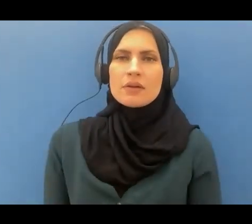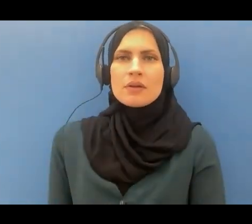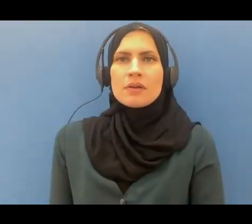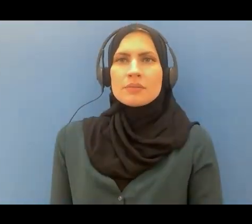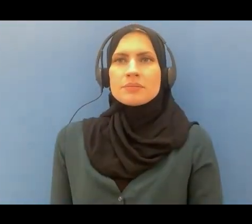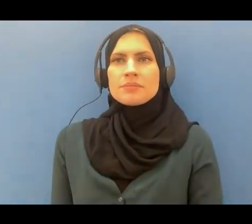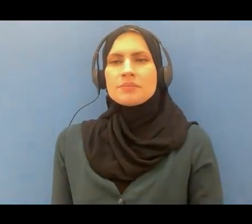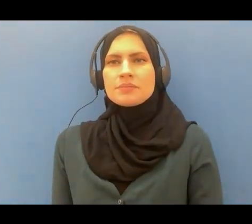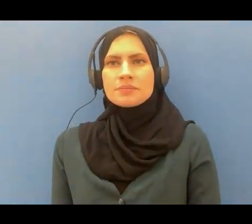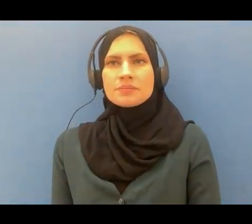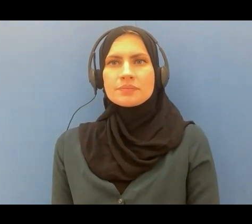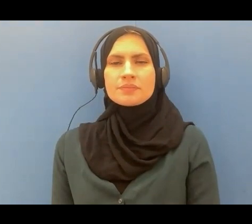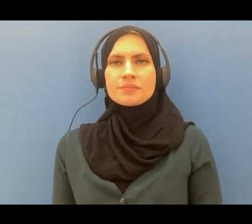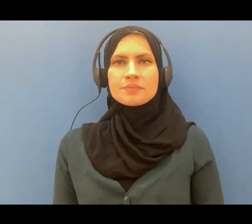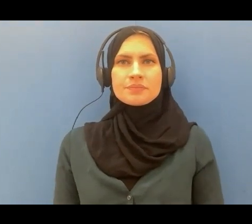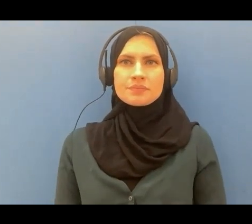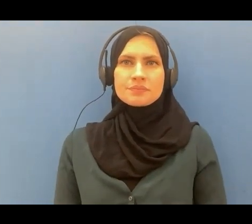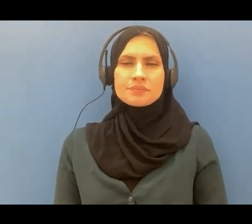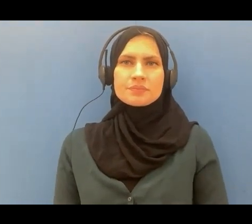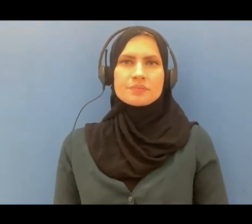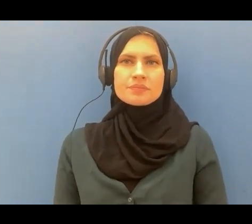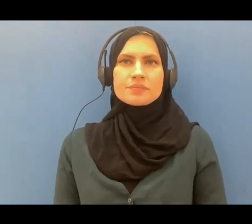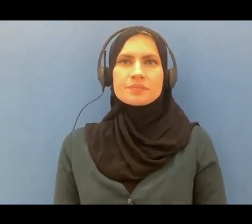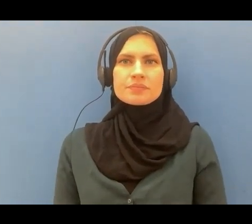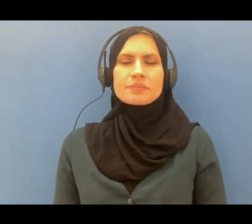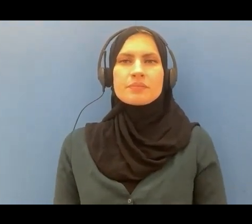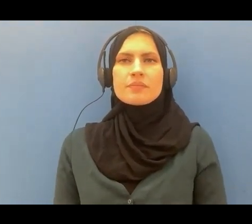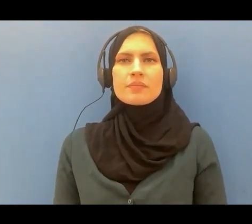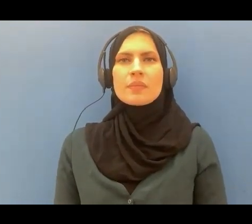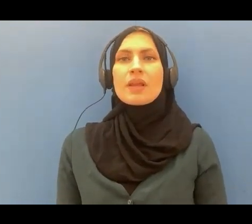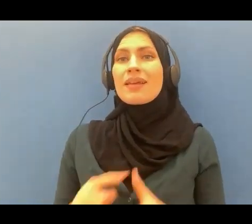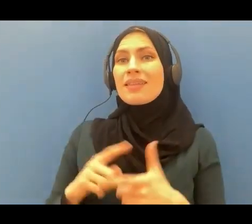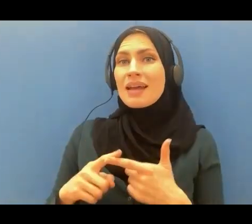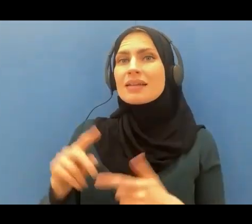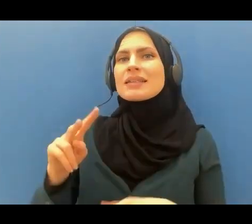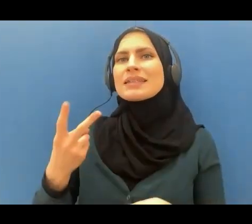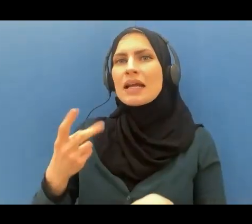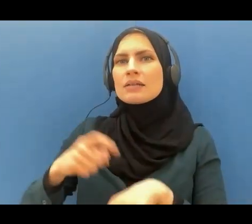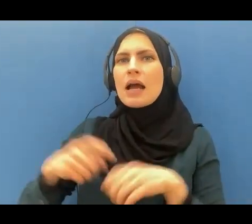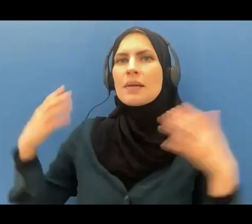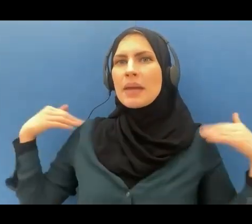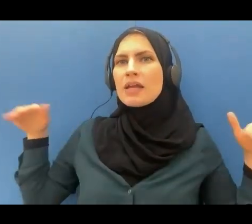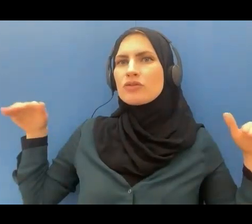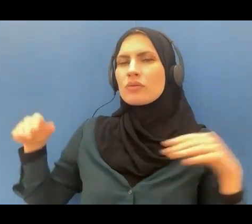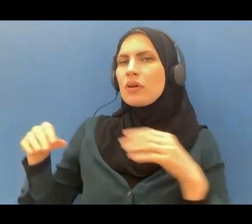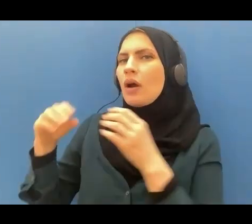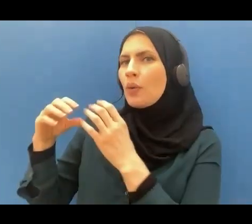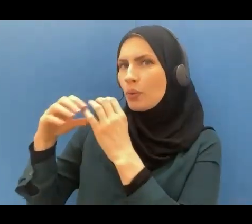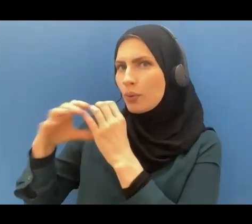and then it will be blown a second time and everyone will be standing